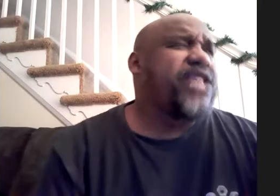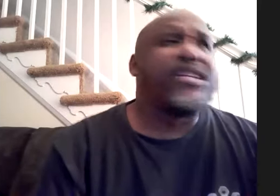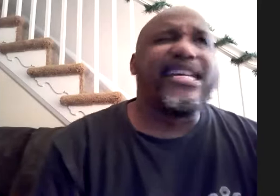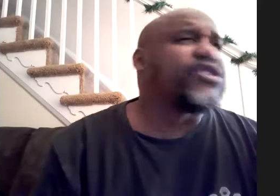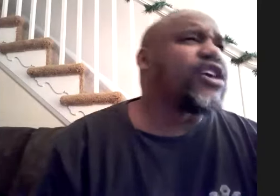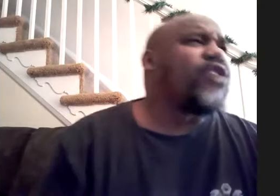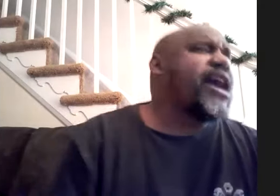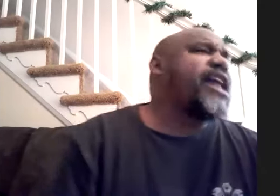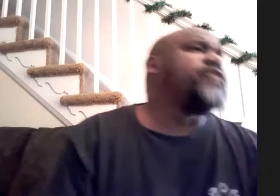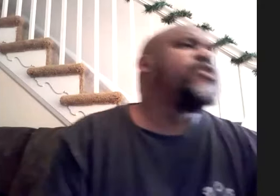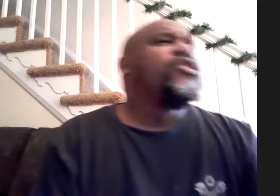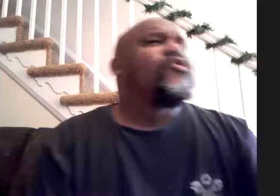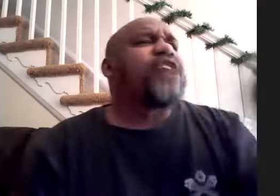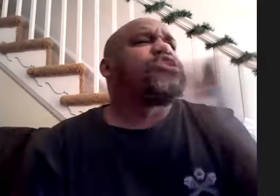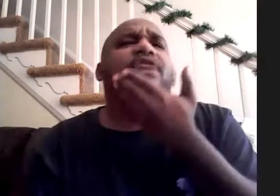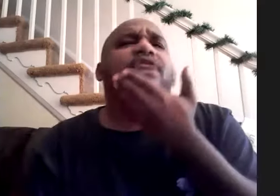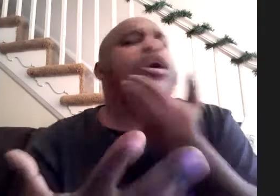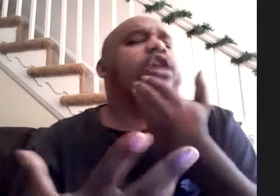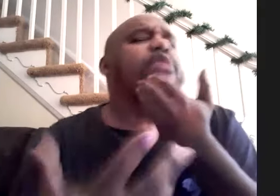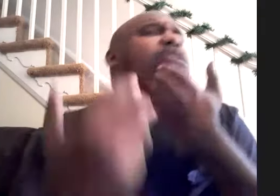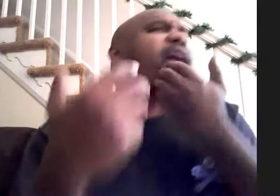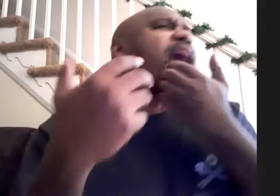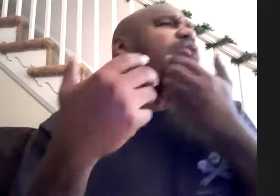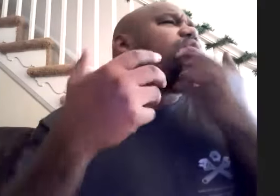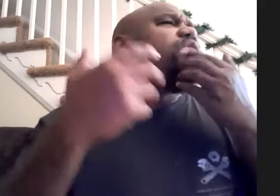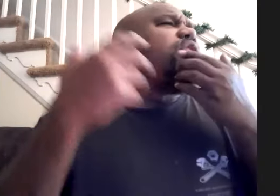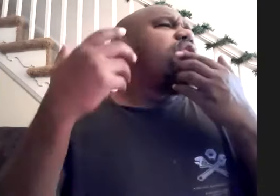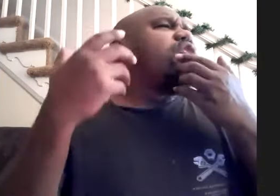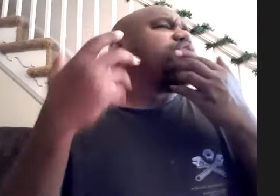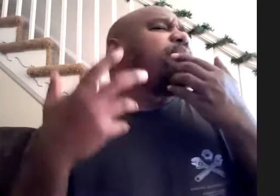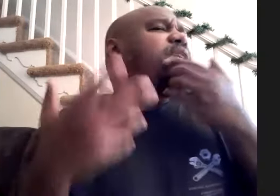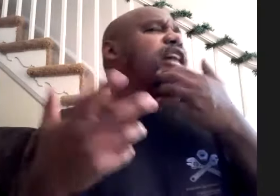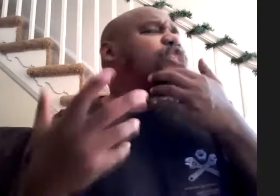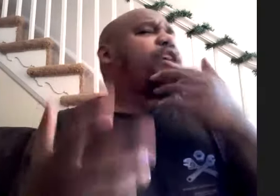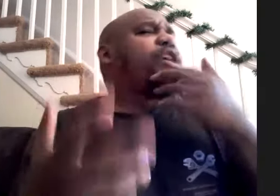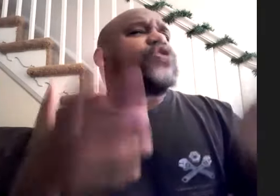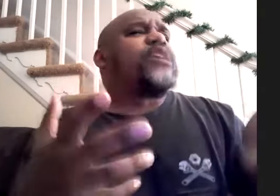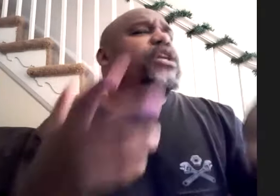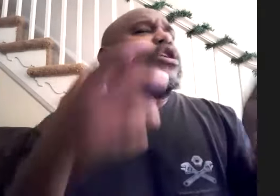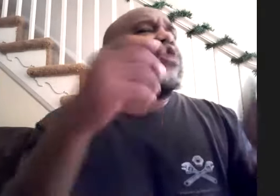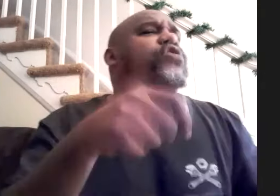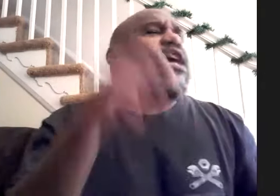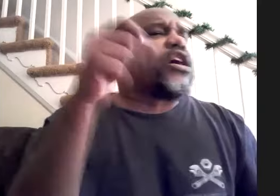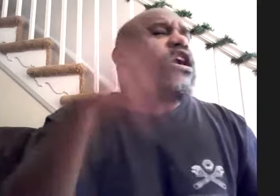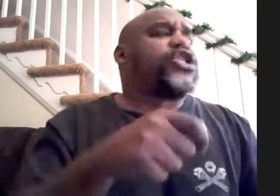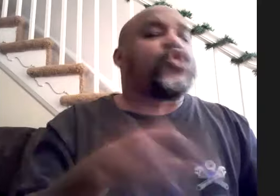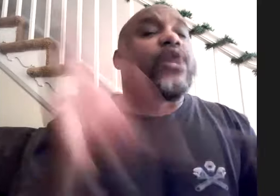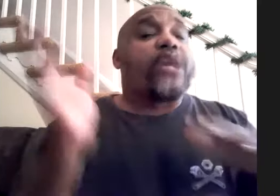years ago and roger glover talked about how there's not many guys playing a straight beat over like a swing beat